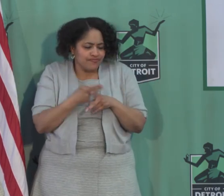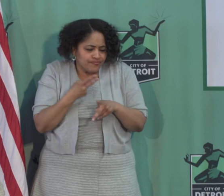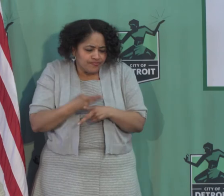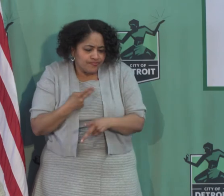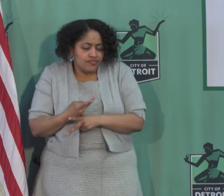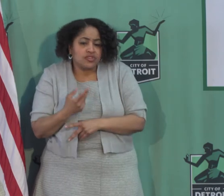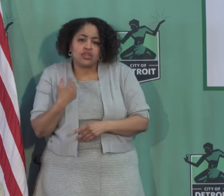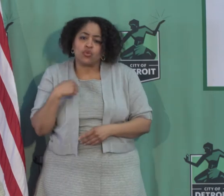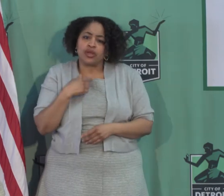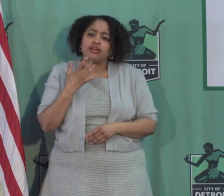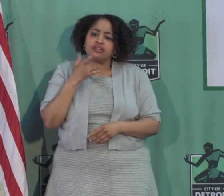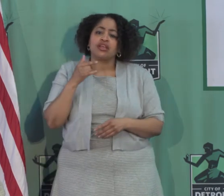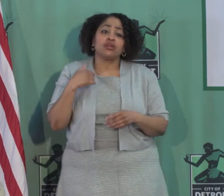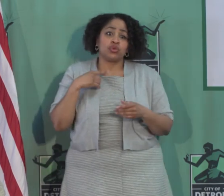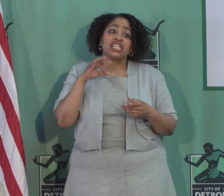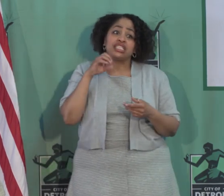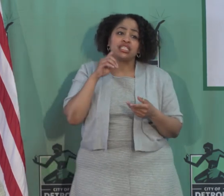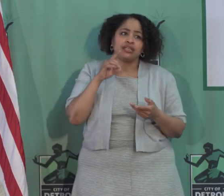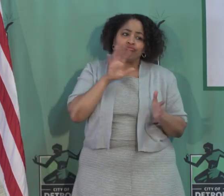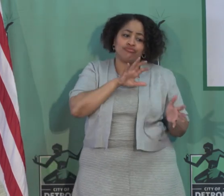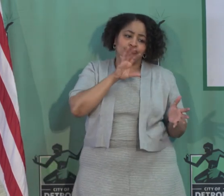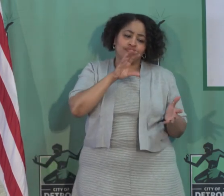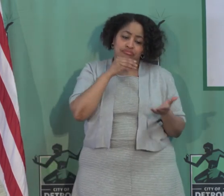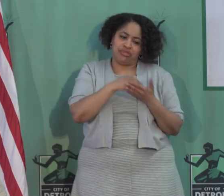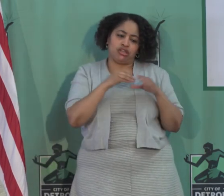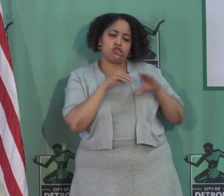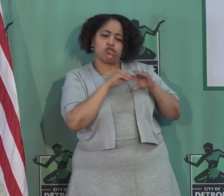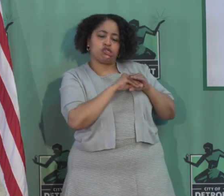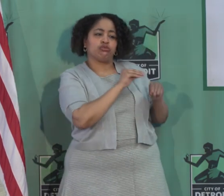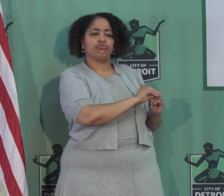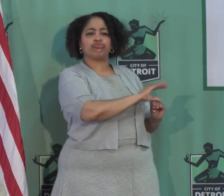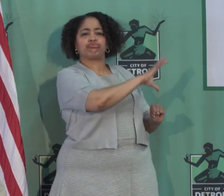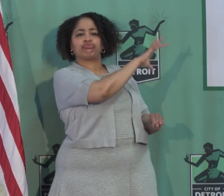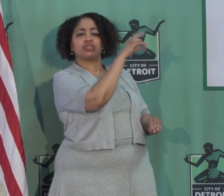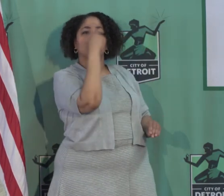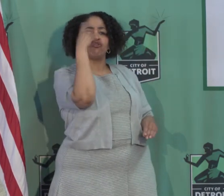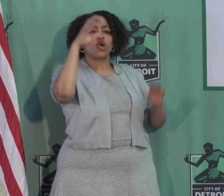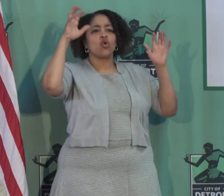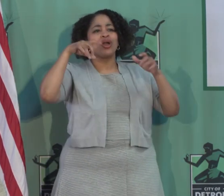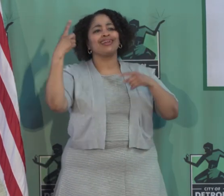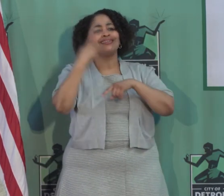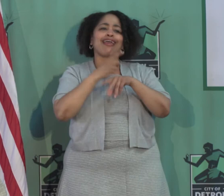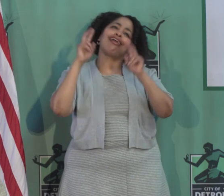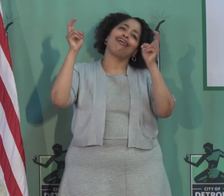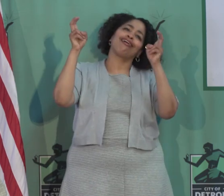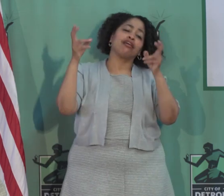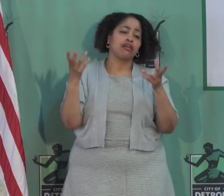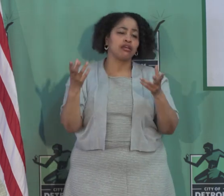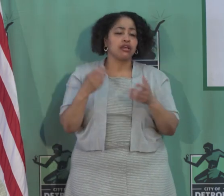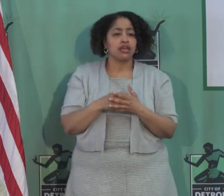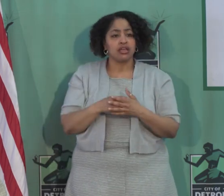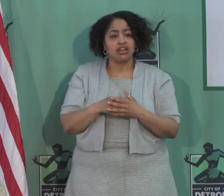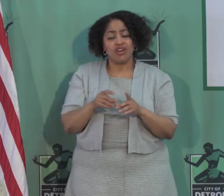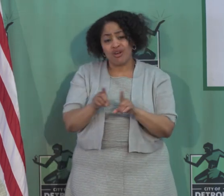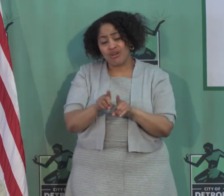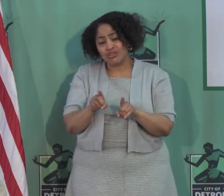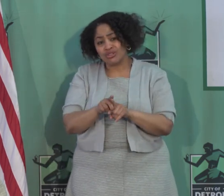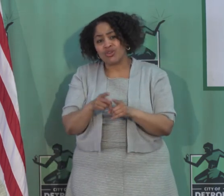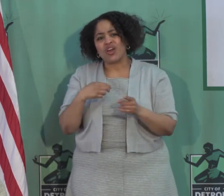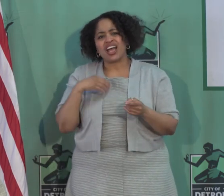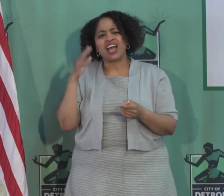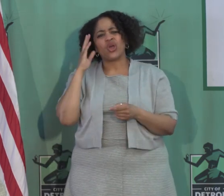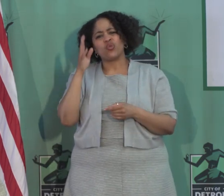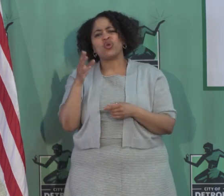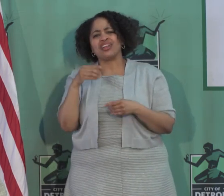set aside for Detroit a huge rainy day fund. We also, I'll get more into the intricacies of the budget than you